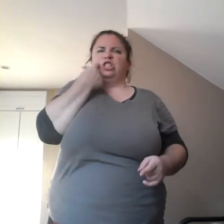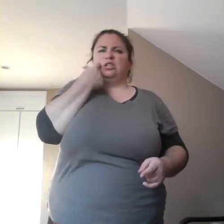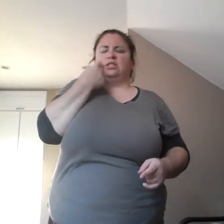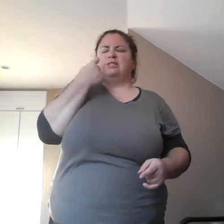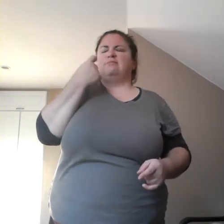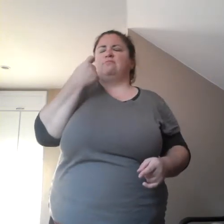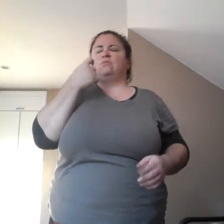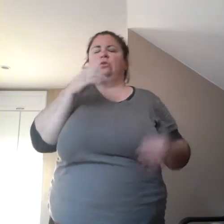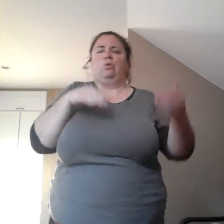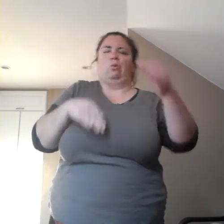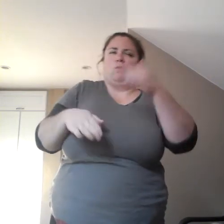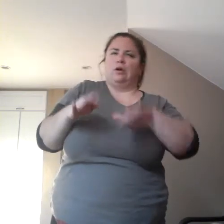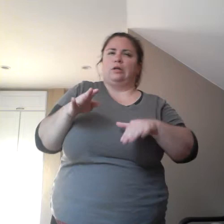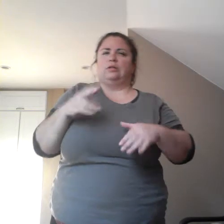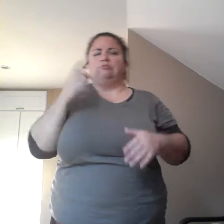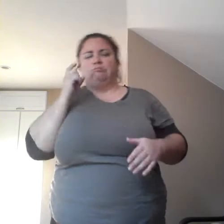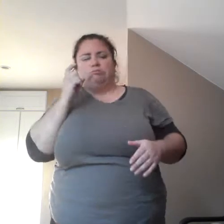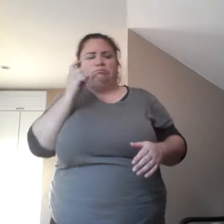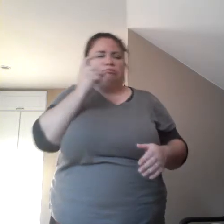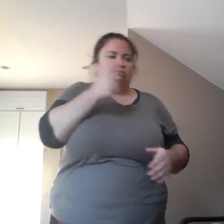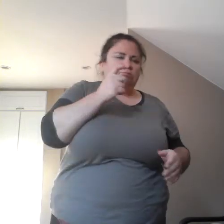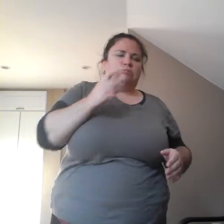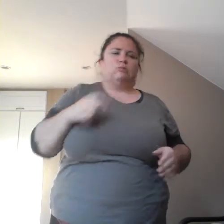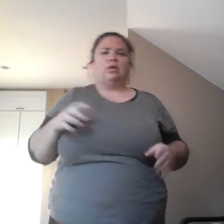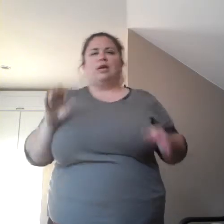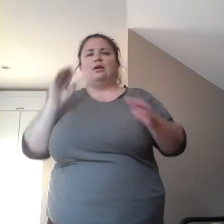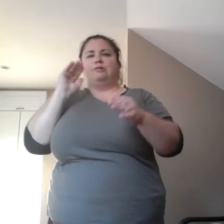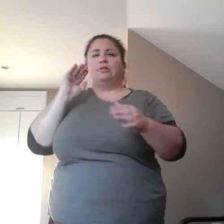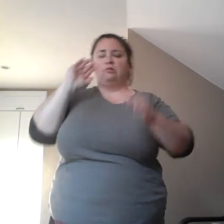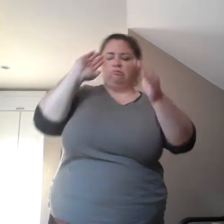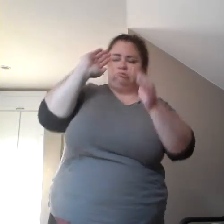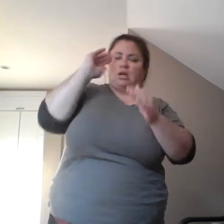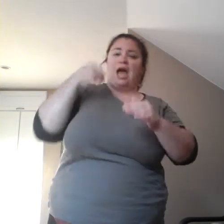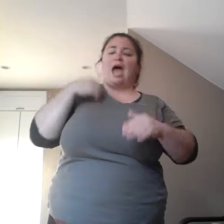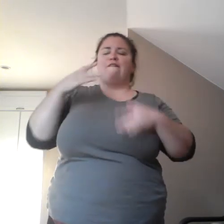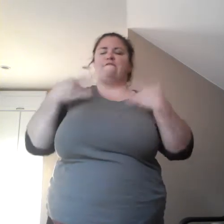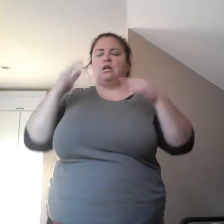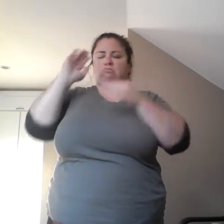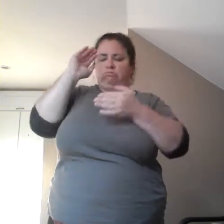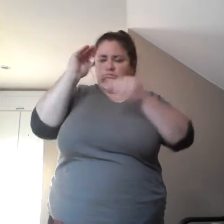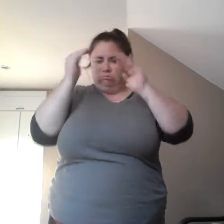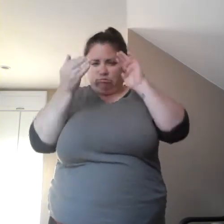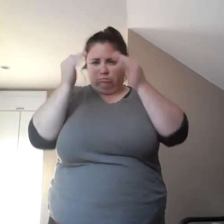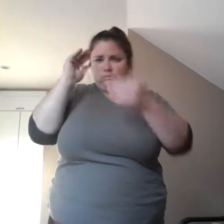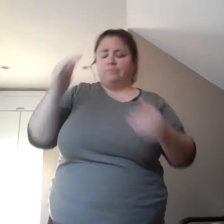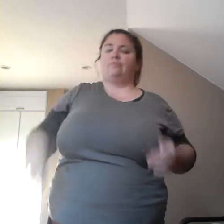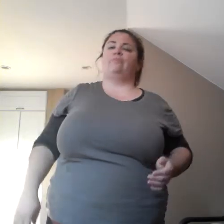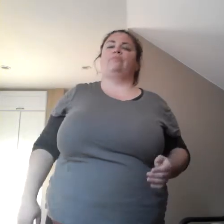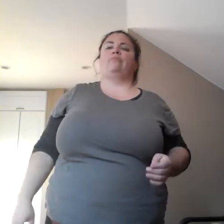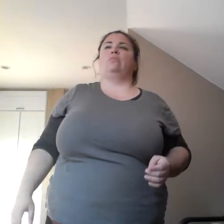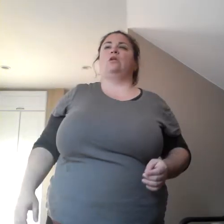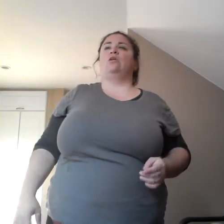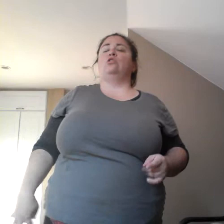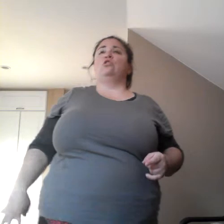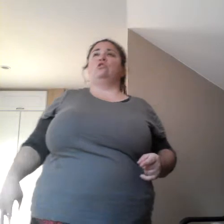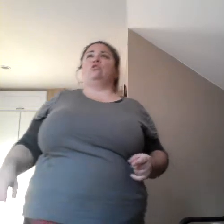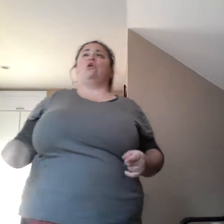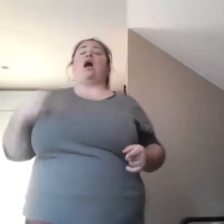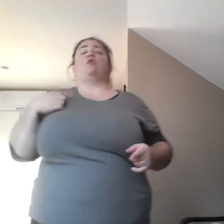And, I looked into, there's a, like our stairwell, there's like the handle, and then right above it's just a little square window. Um, so we